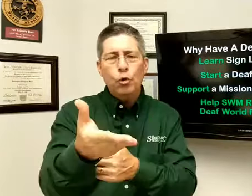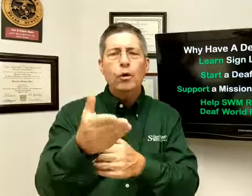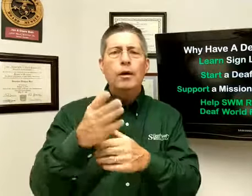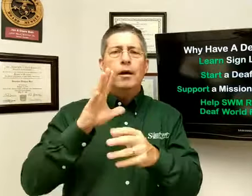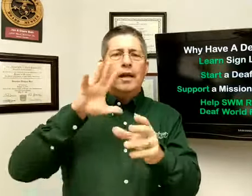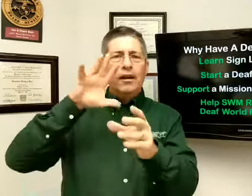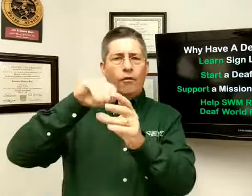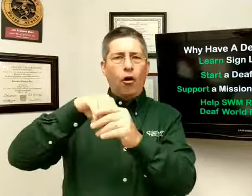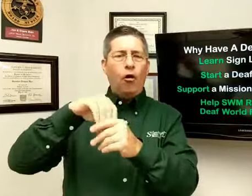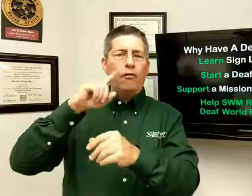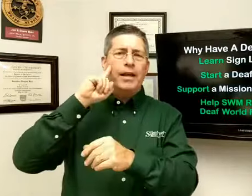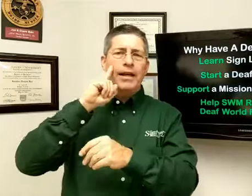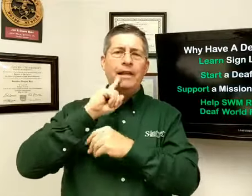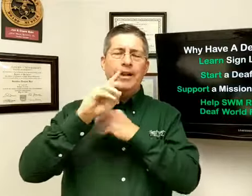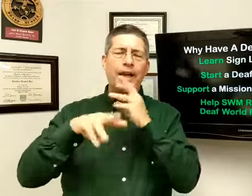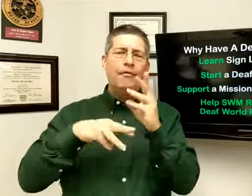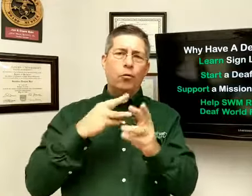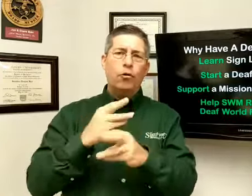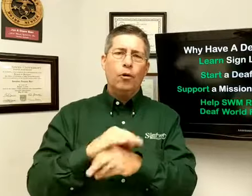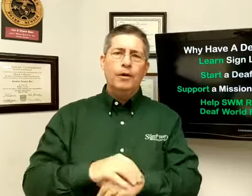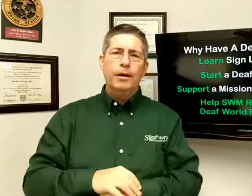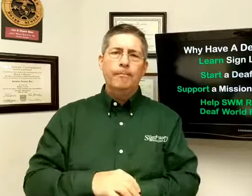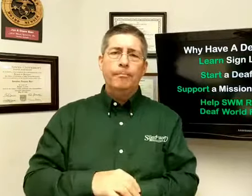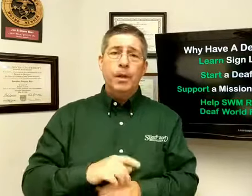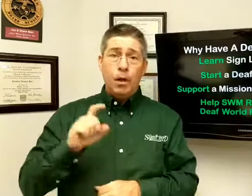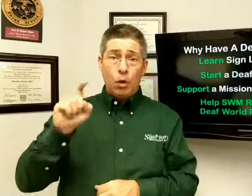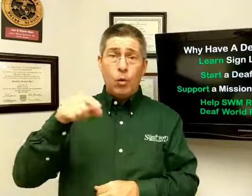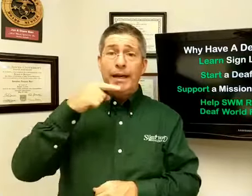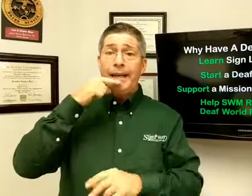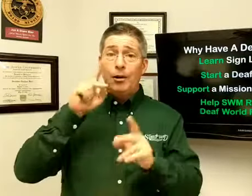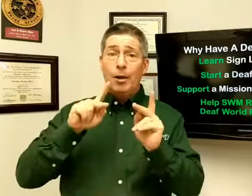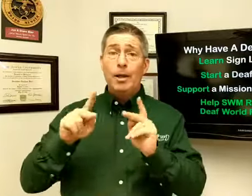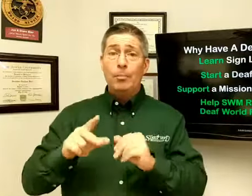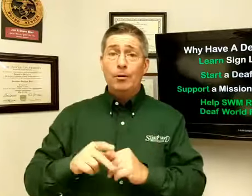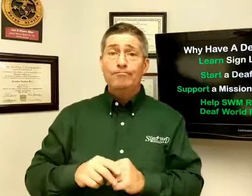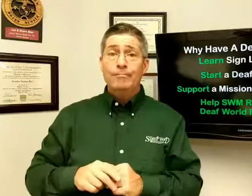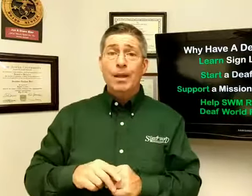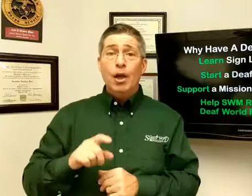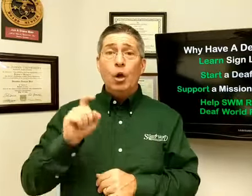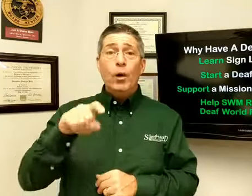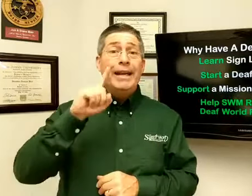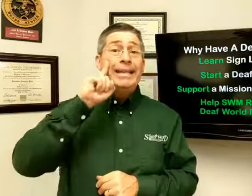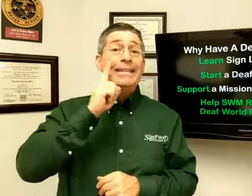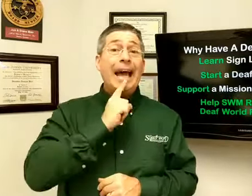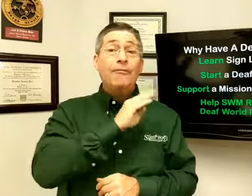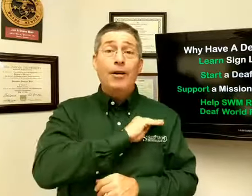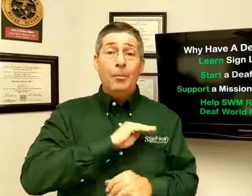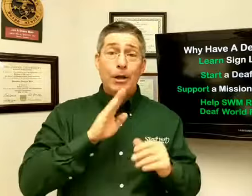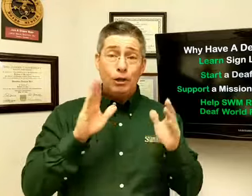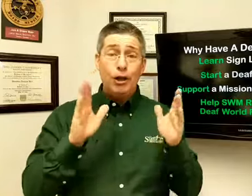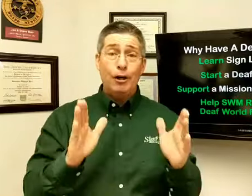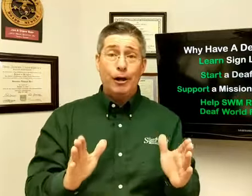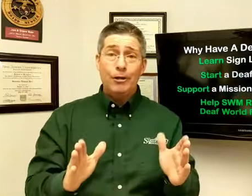get involved in the deaf world. We need hearing people. We need deaf missionaries.